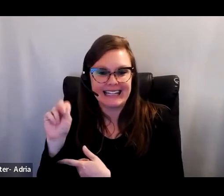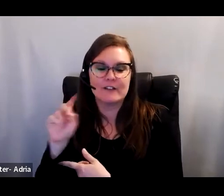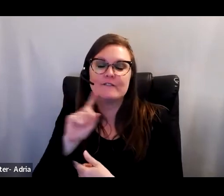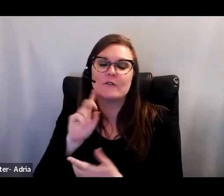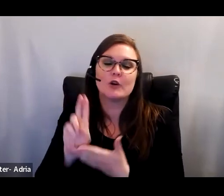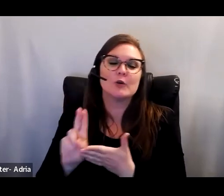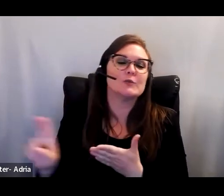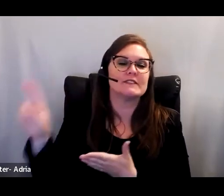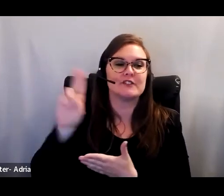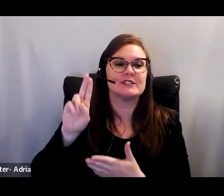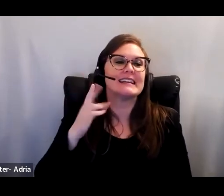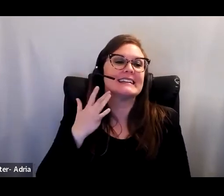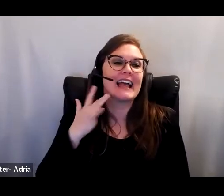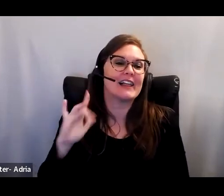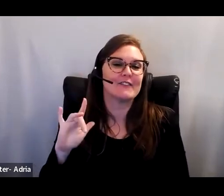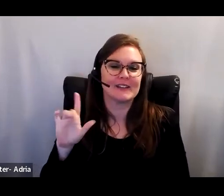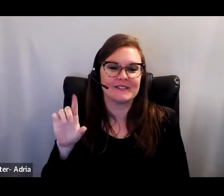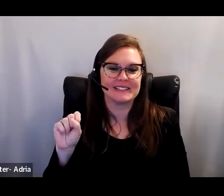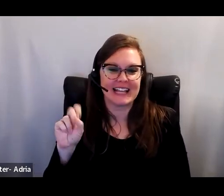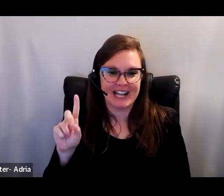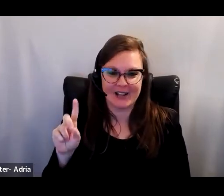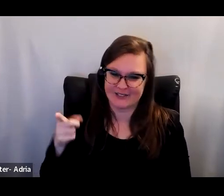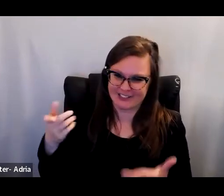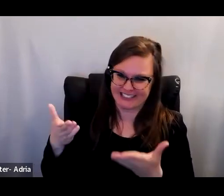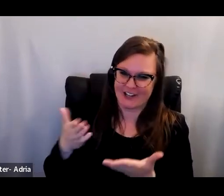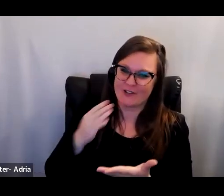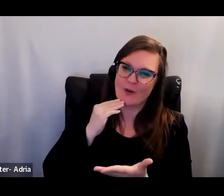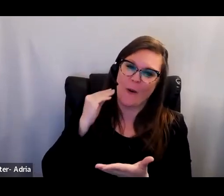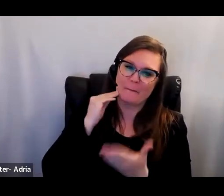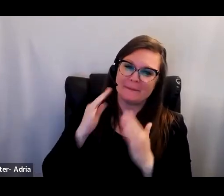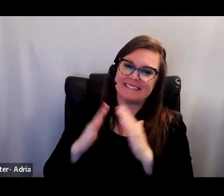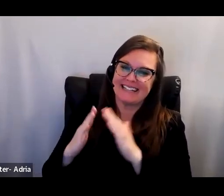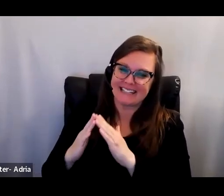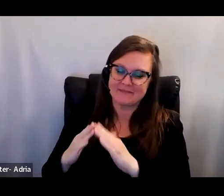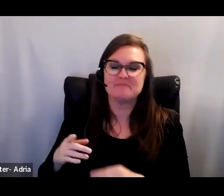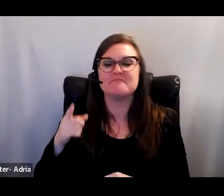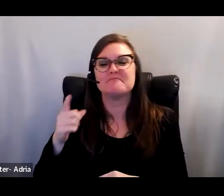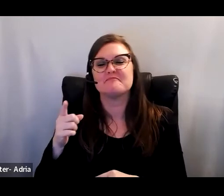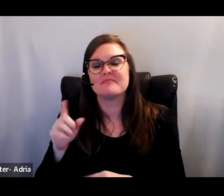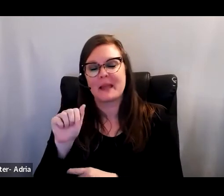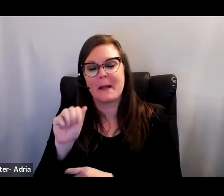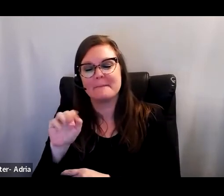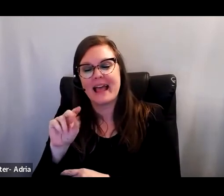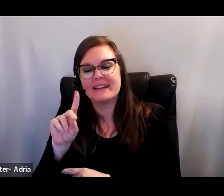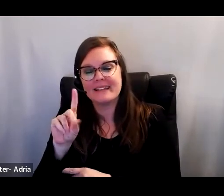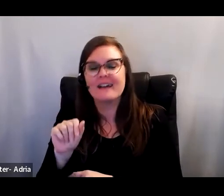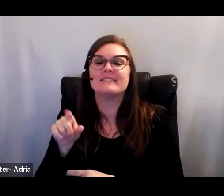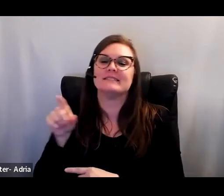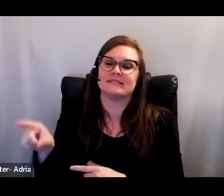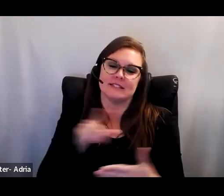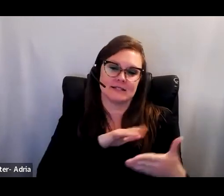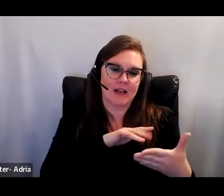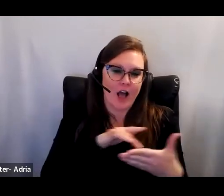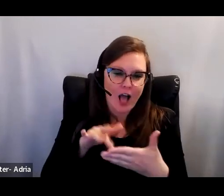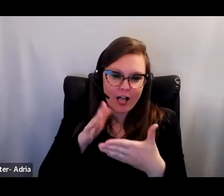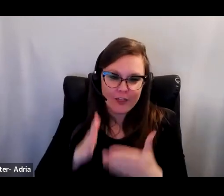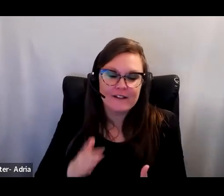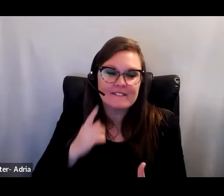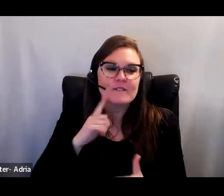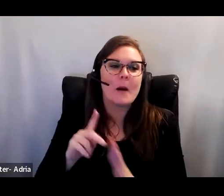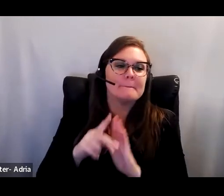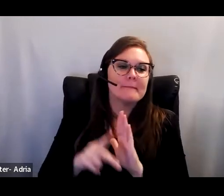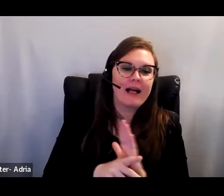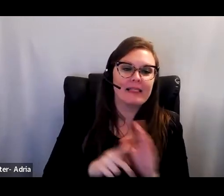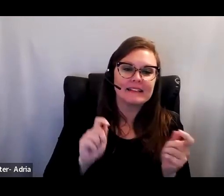Diego. So she's here in her home city. Amanda is an interdisciplinary scholar whose research focuses on education reform and policy,